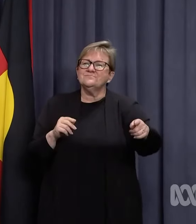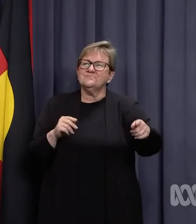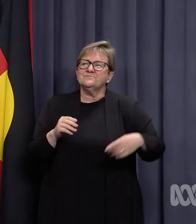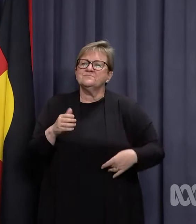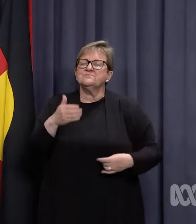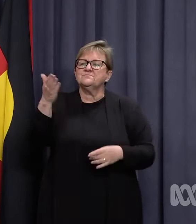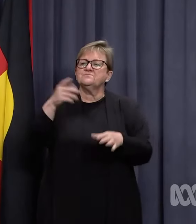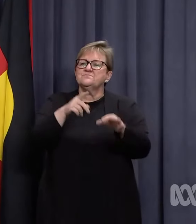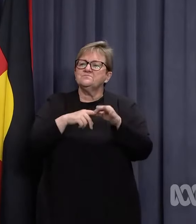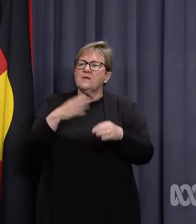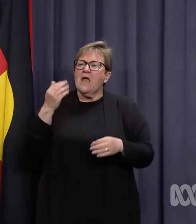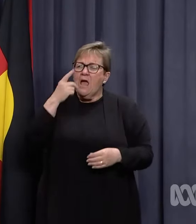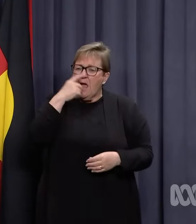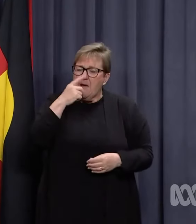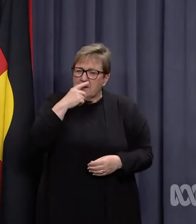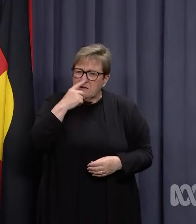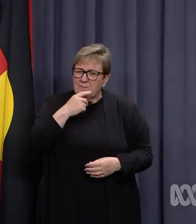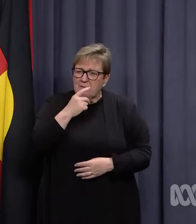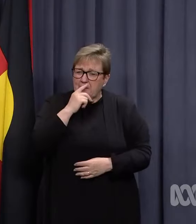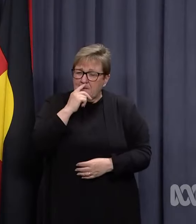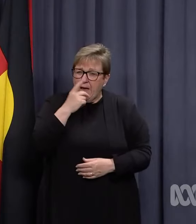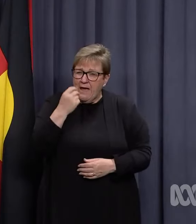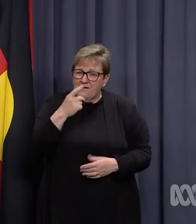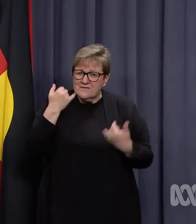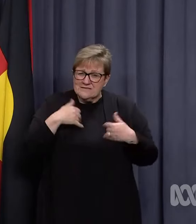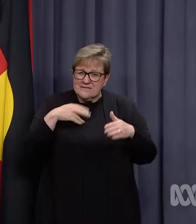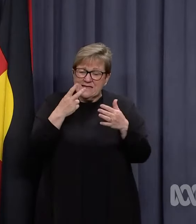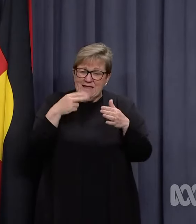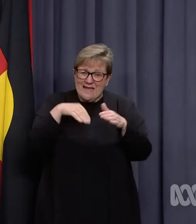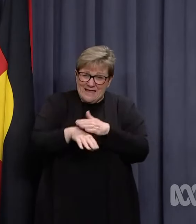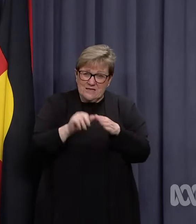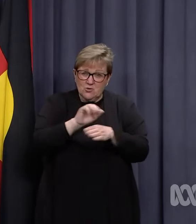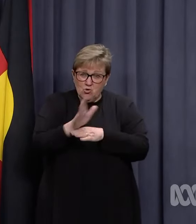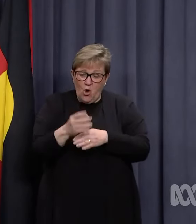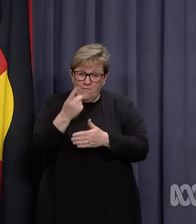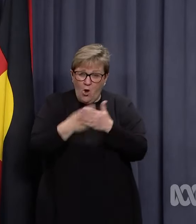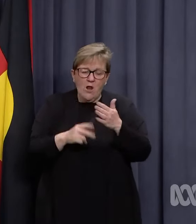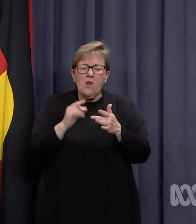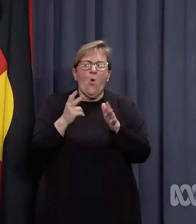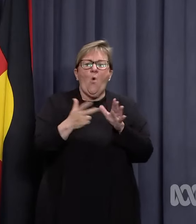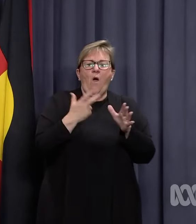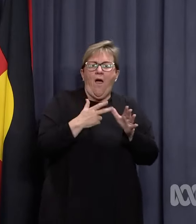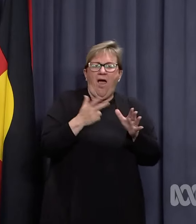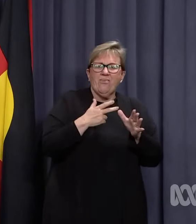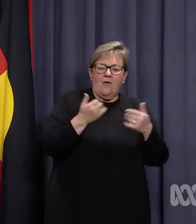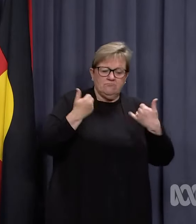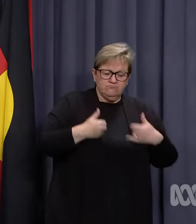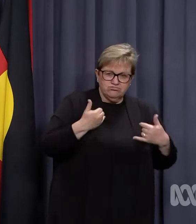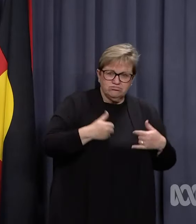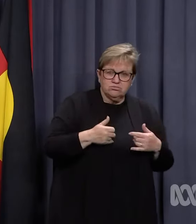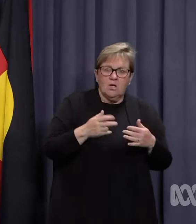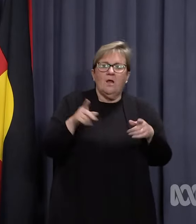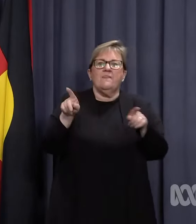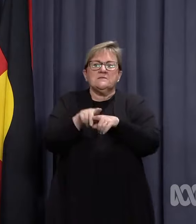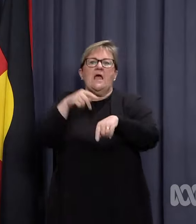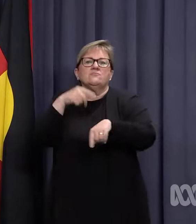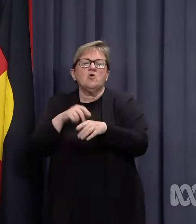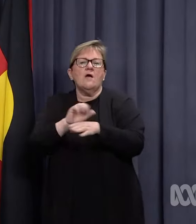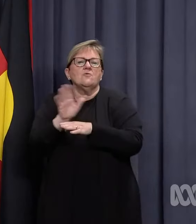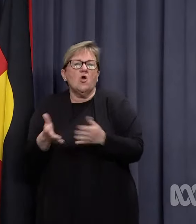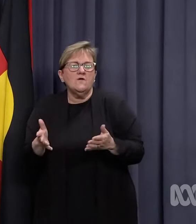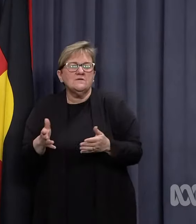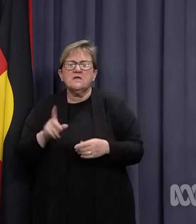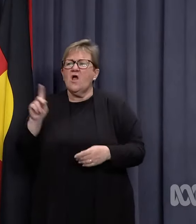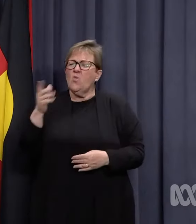people are coming in before COVID as opposed to with COVID? Have you been given any sort of direction on that, and what kind of age